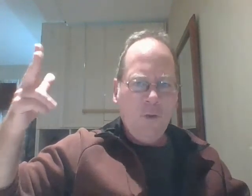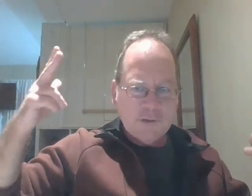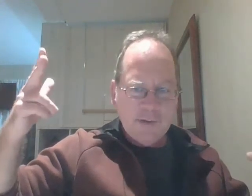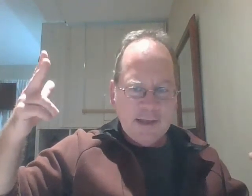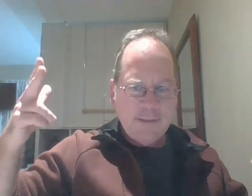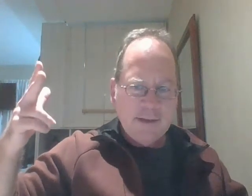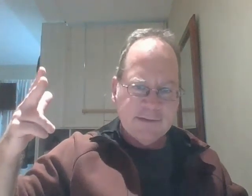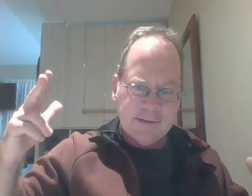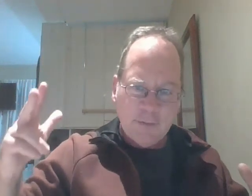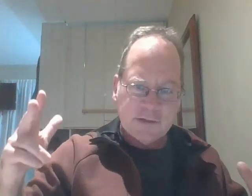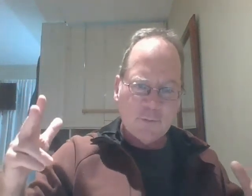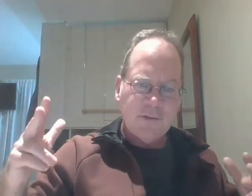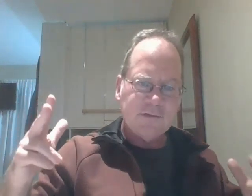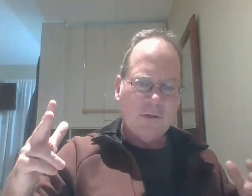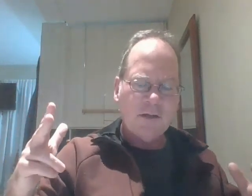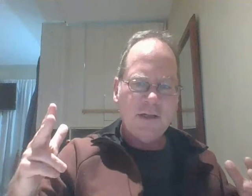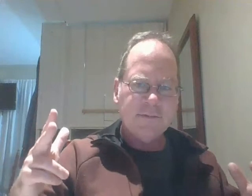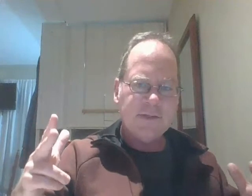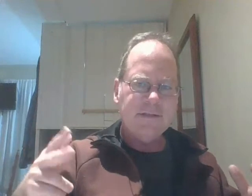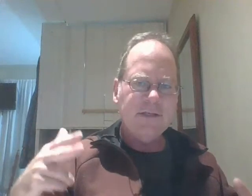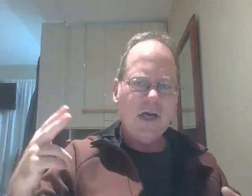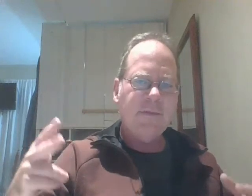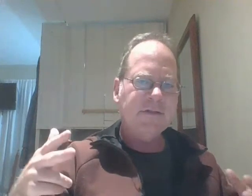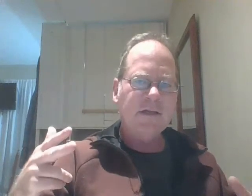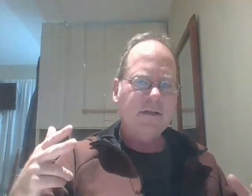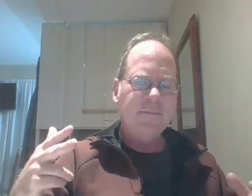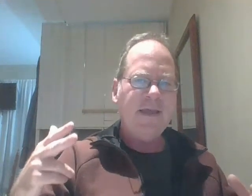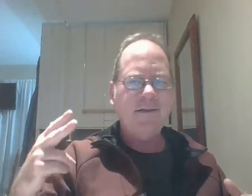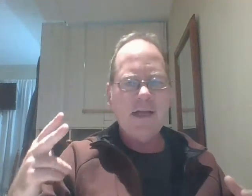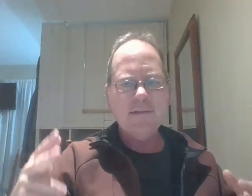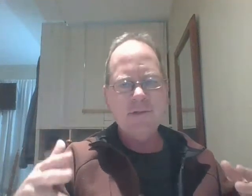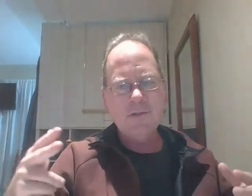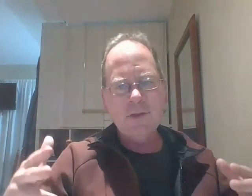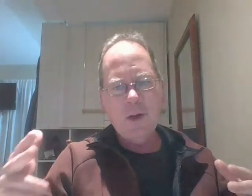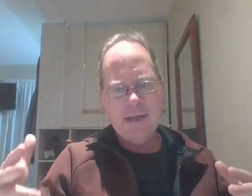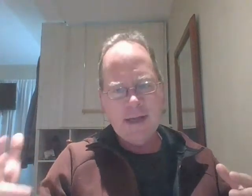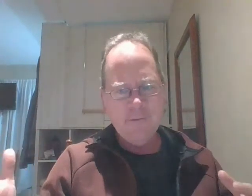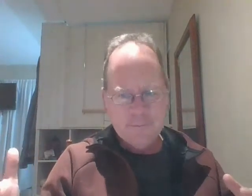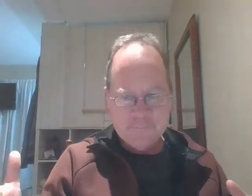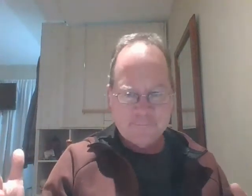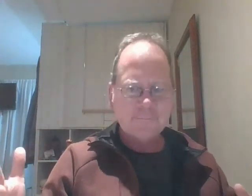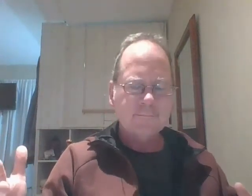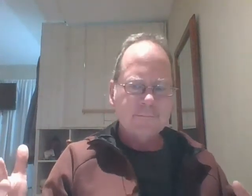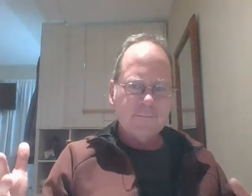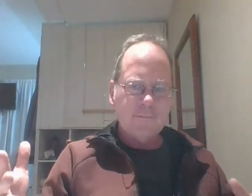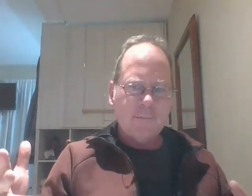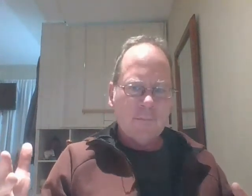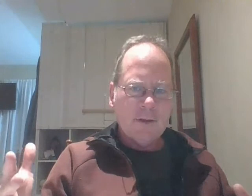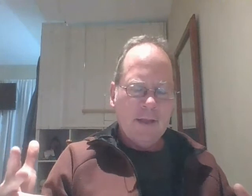ultimately i think in some parts of the this will all collapse because the economies are going to not collapse but solely wind down and